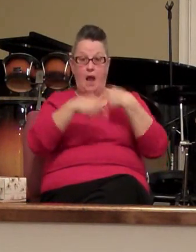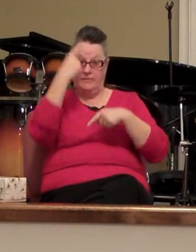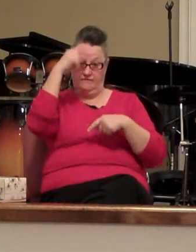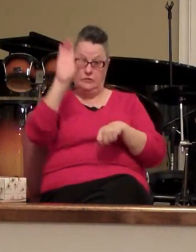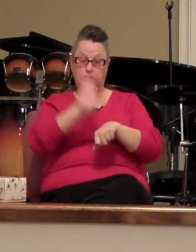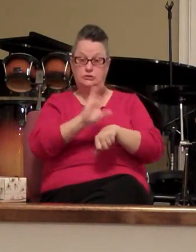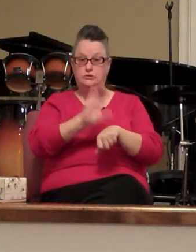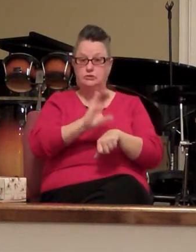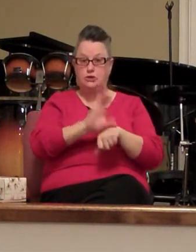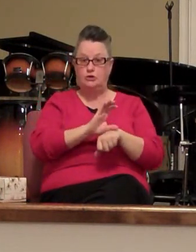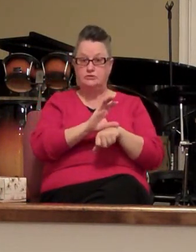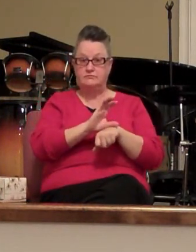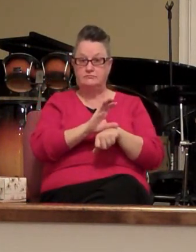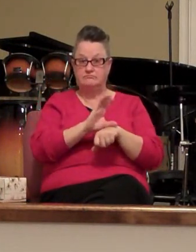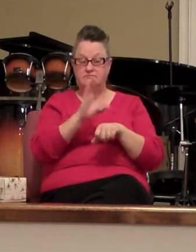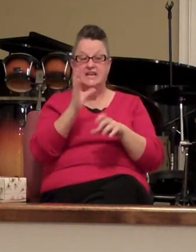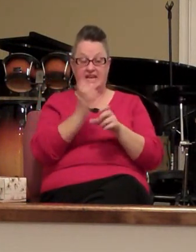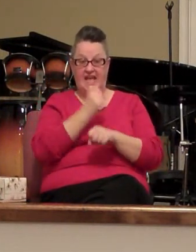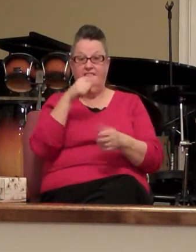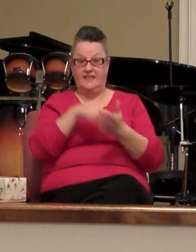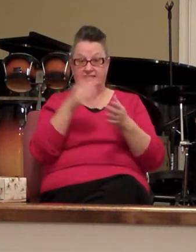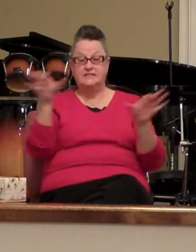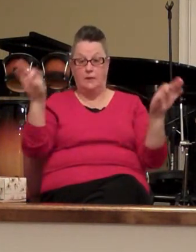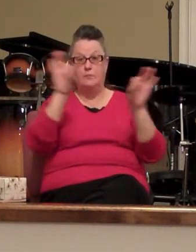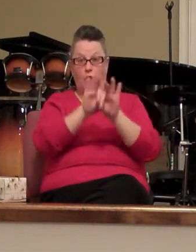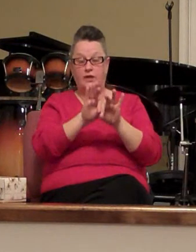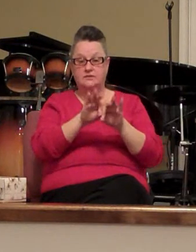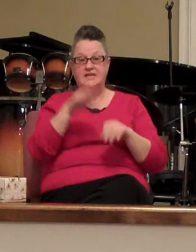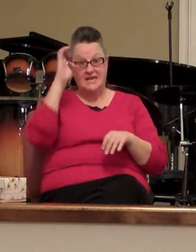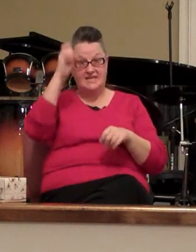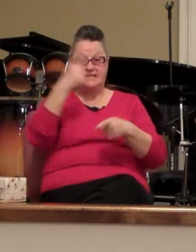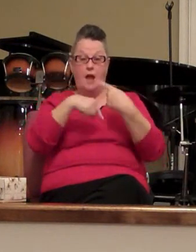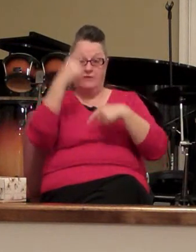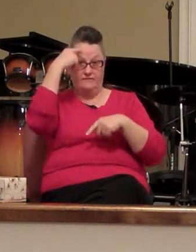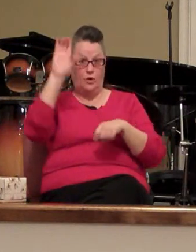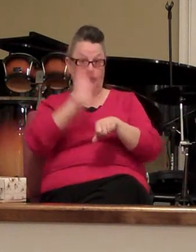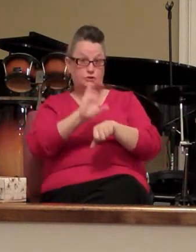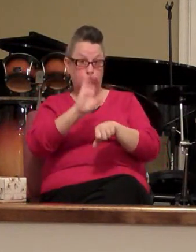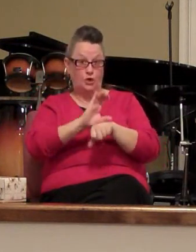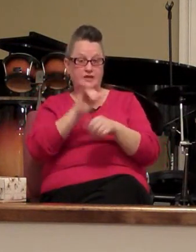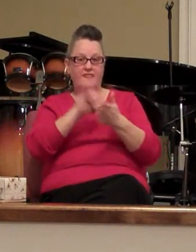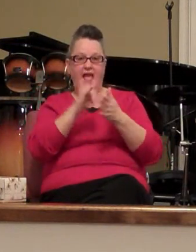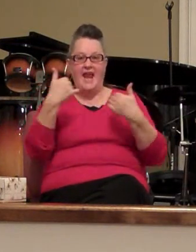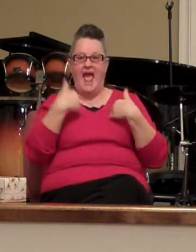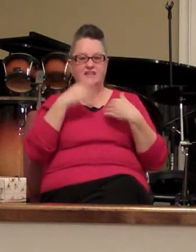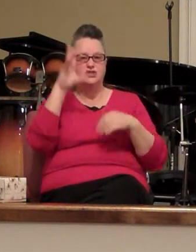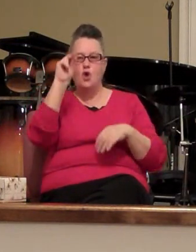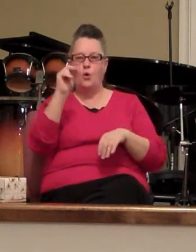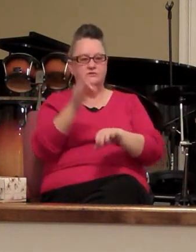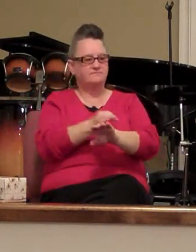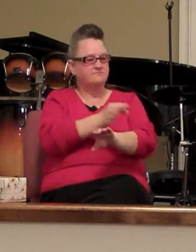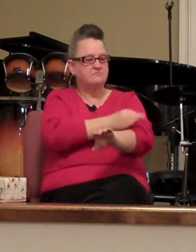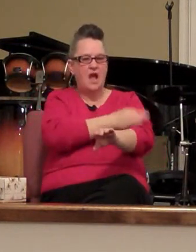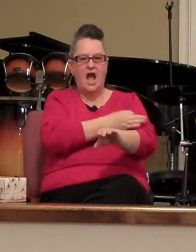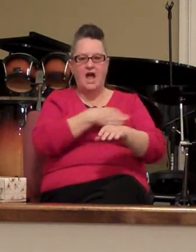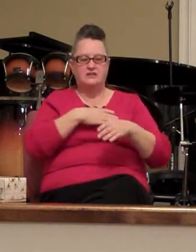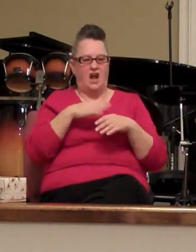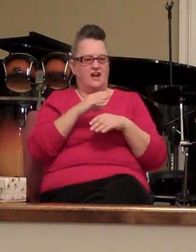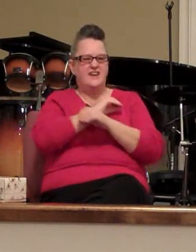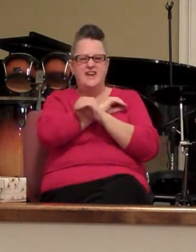and get this this is important he's coming for a church that has neither spot wrinkle blemish or